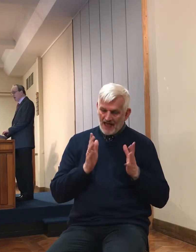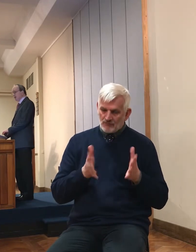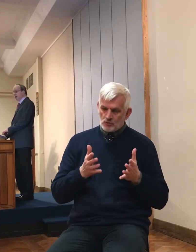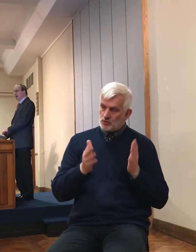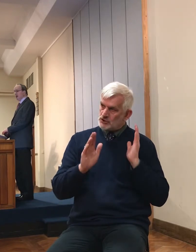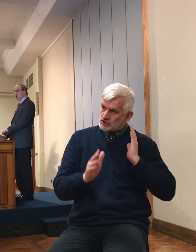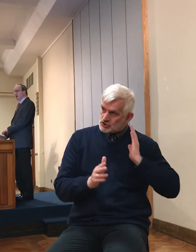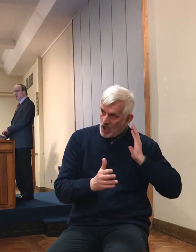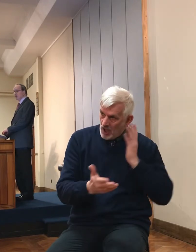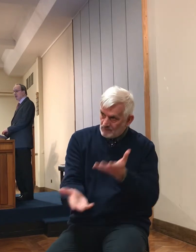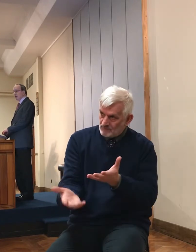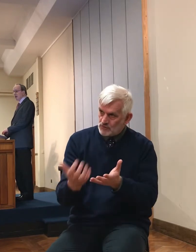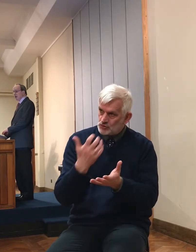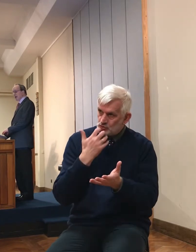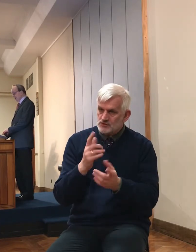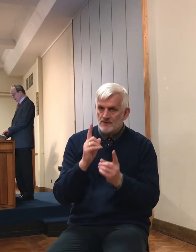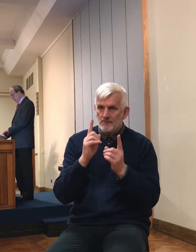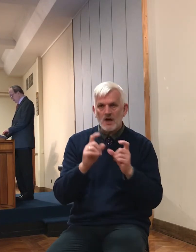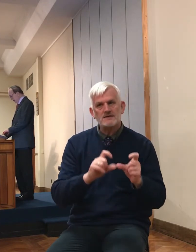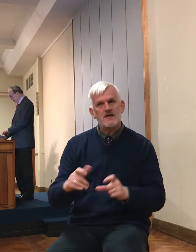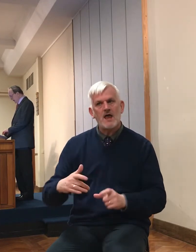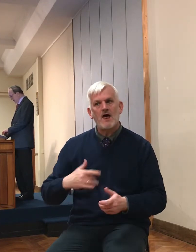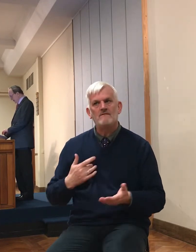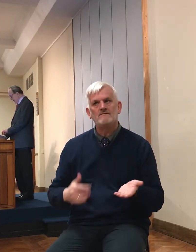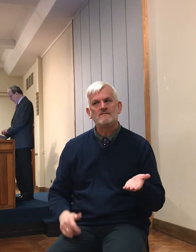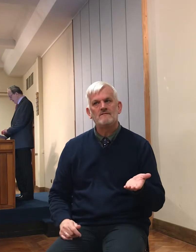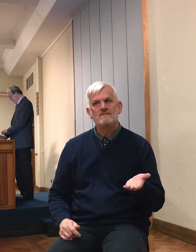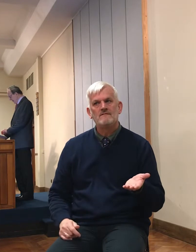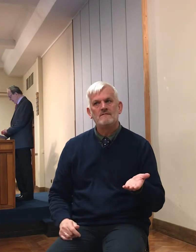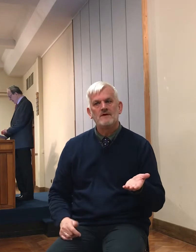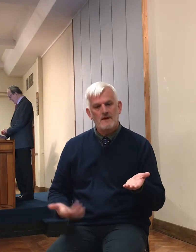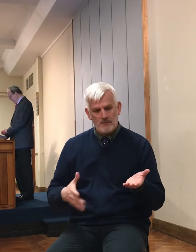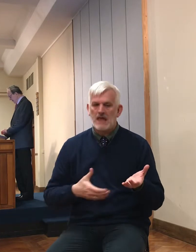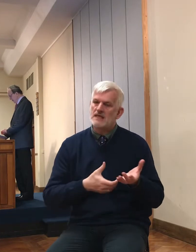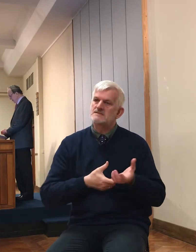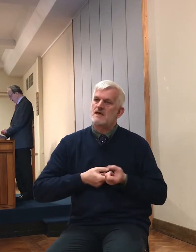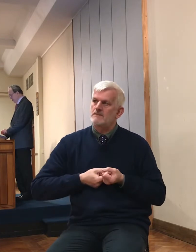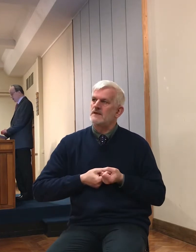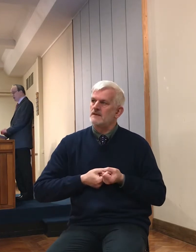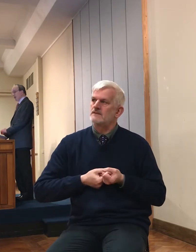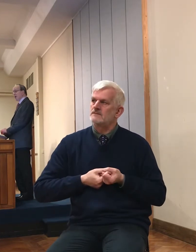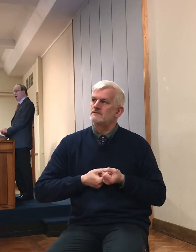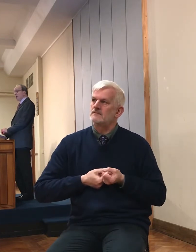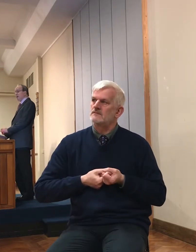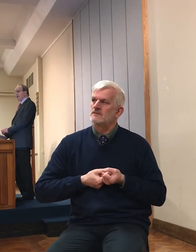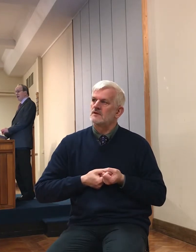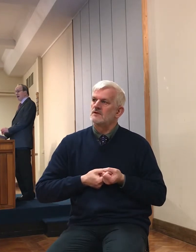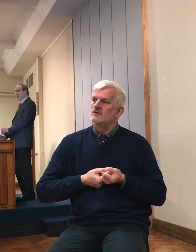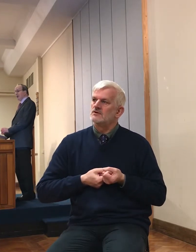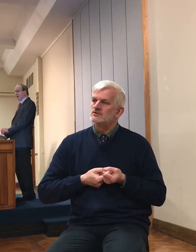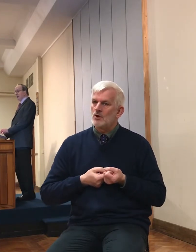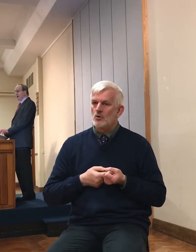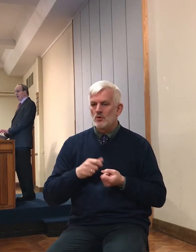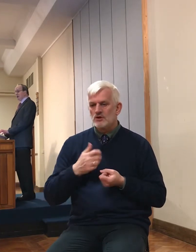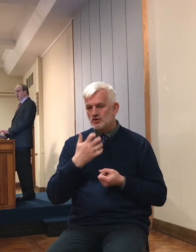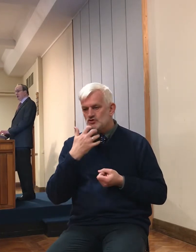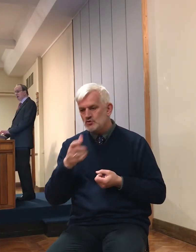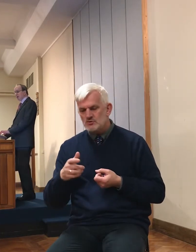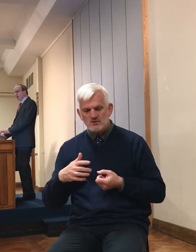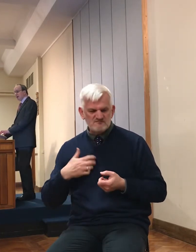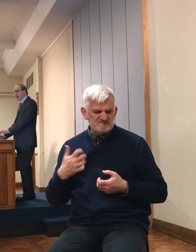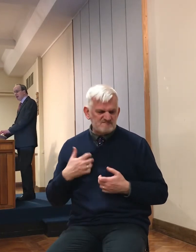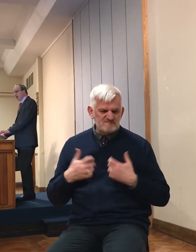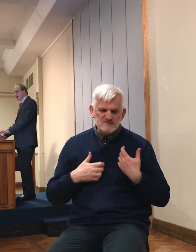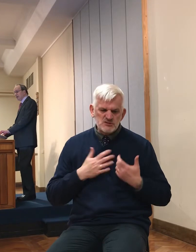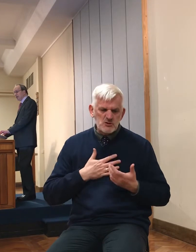but they'd keep their lives, and they would be accepted. And Joshua was unpopular for that, and there was